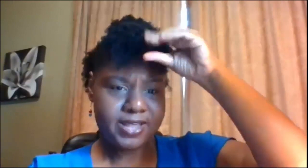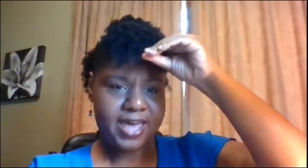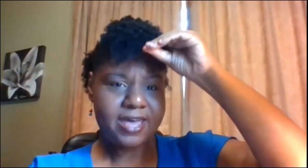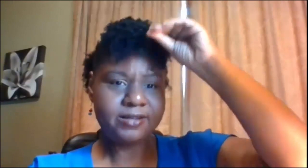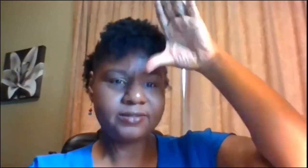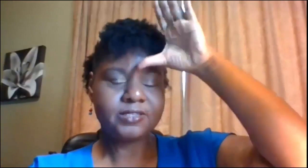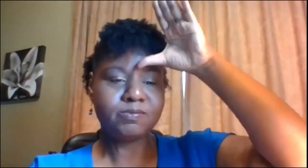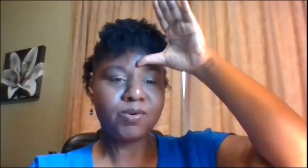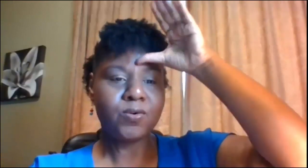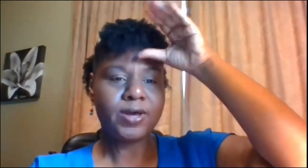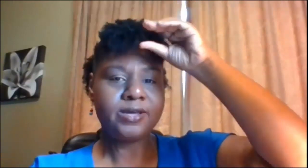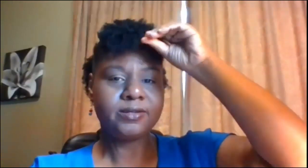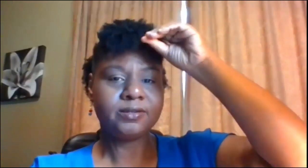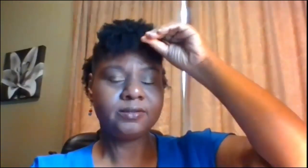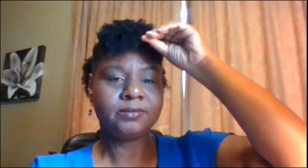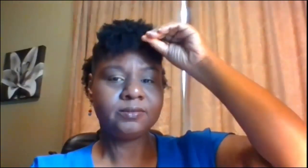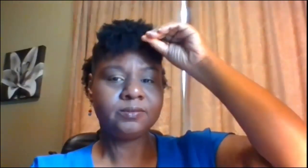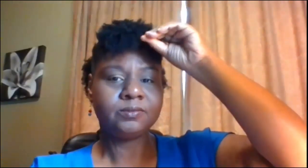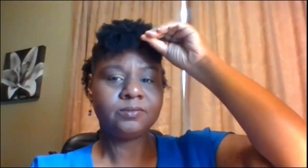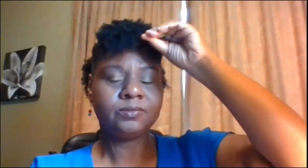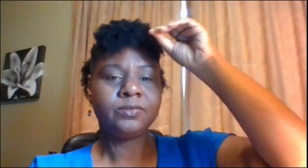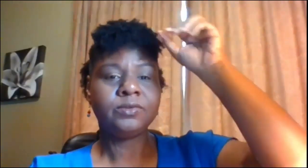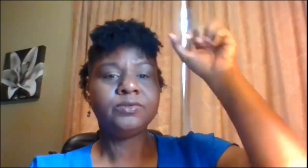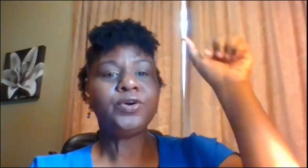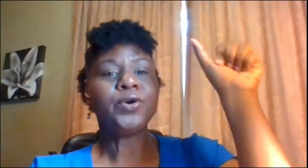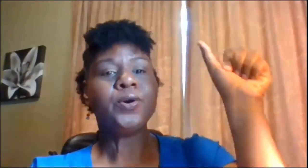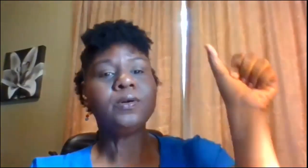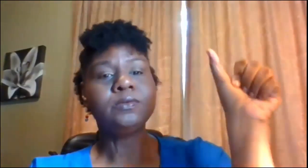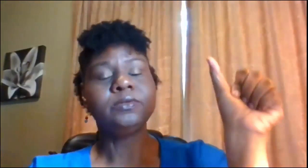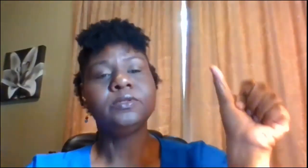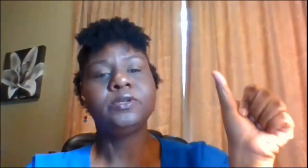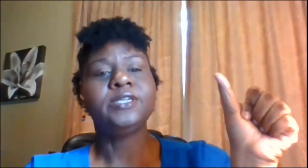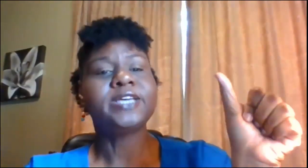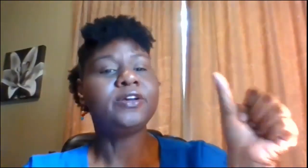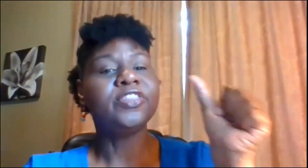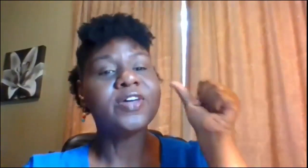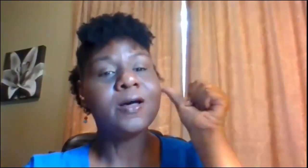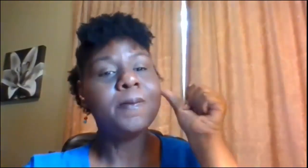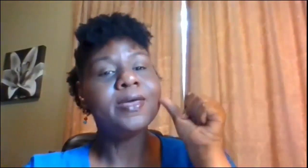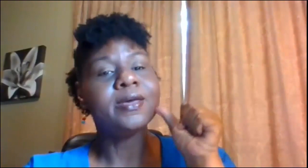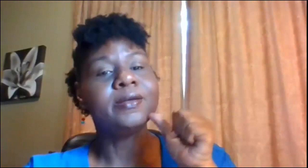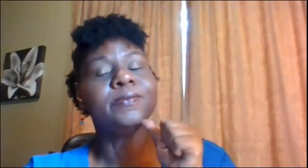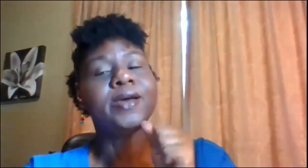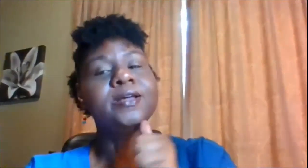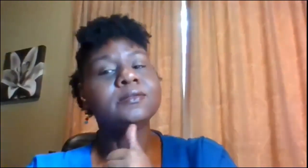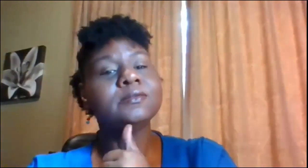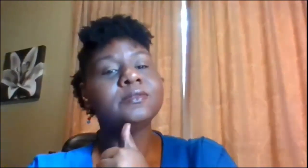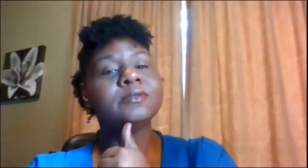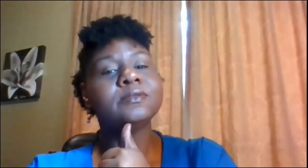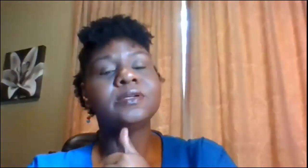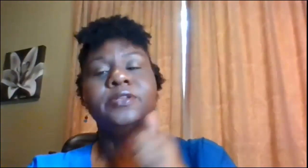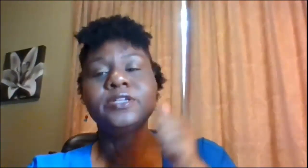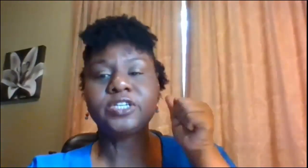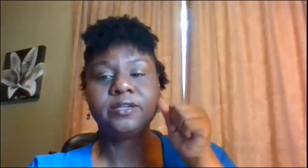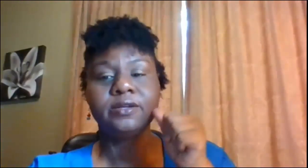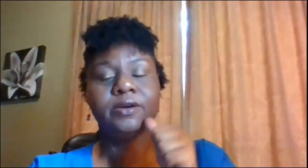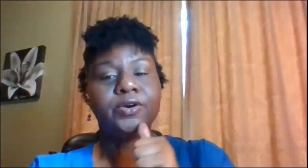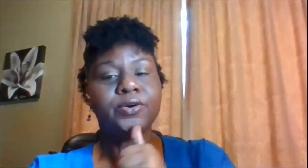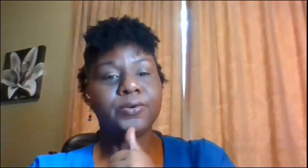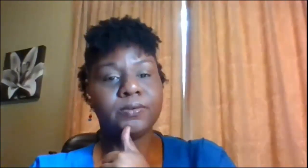the hat this boy girl you're gonna take your thumb and write under the chin girl